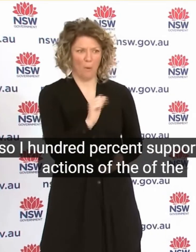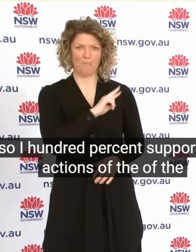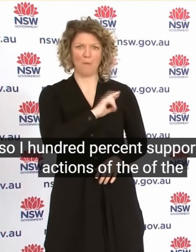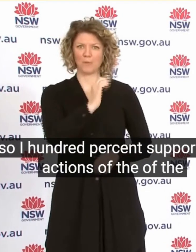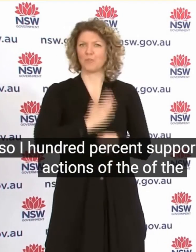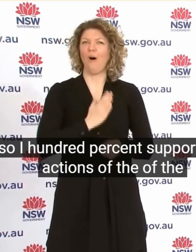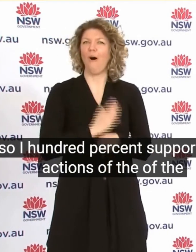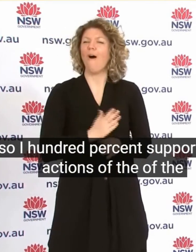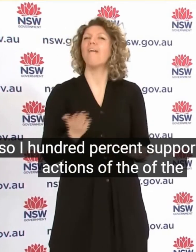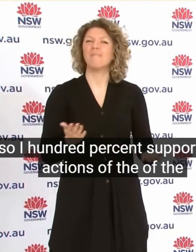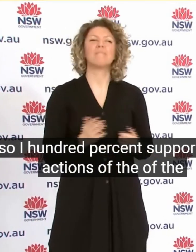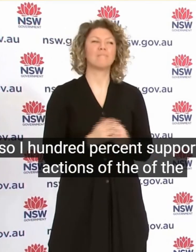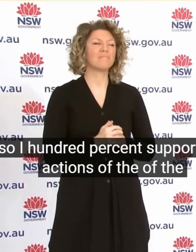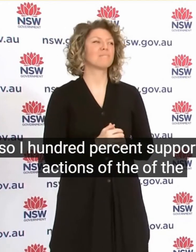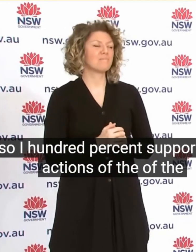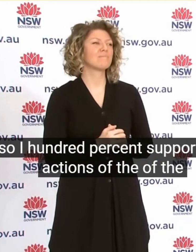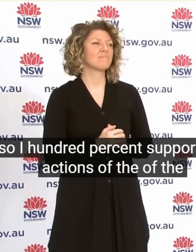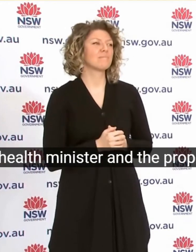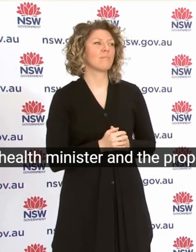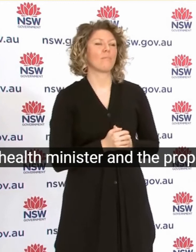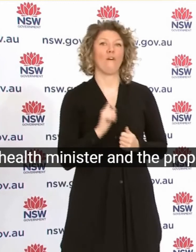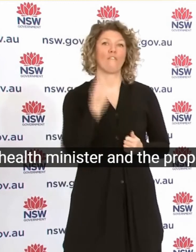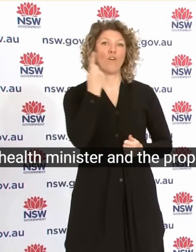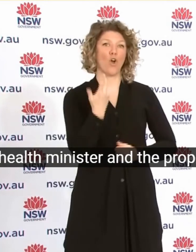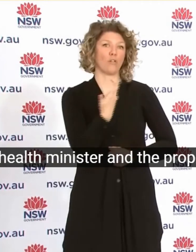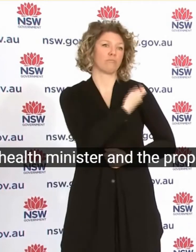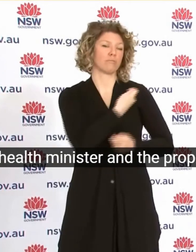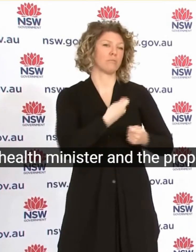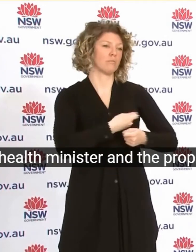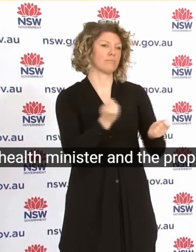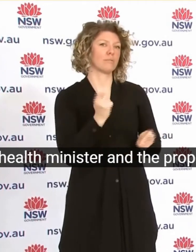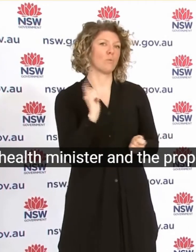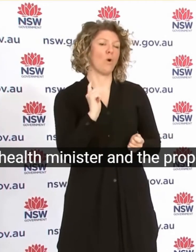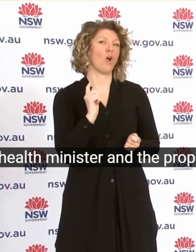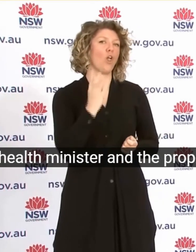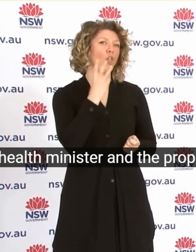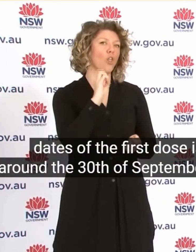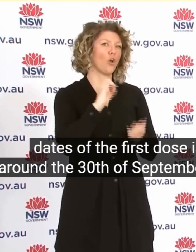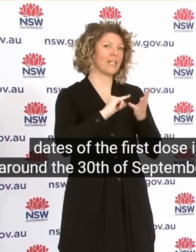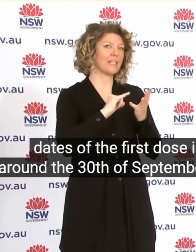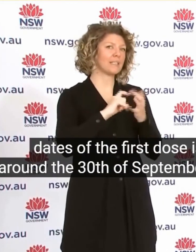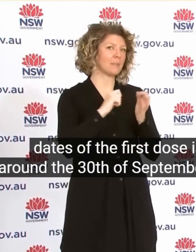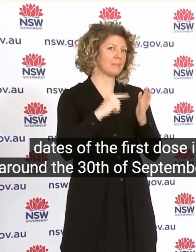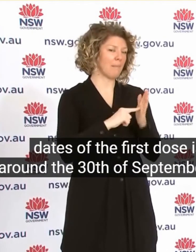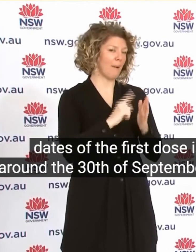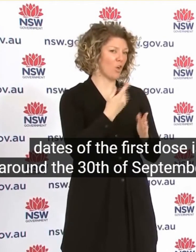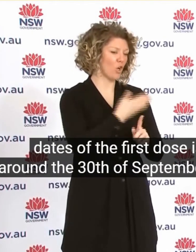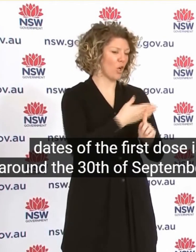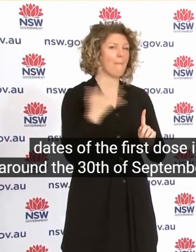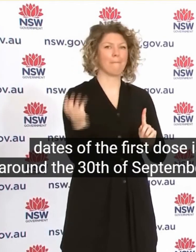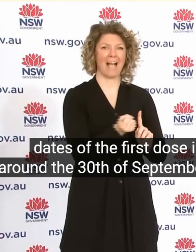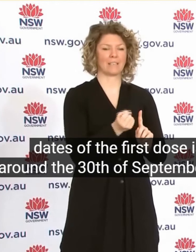And The Proposed Dates Of The First Dose Is Around The 30 September And The Second Dose Is The 30 November